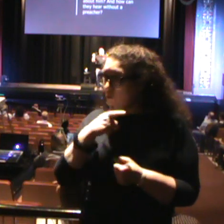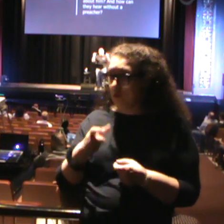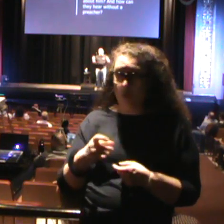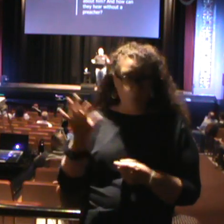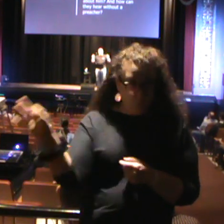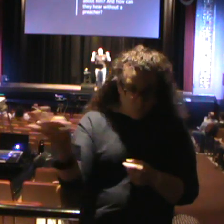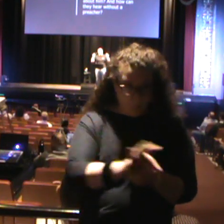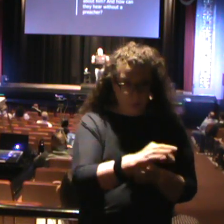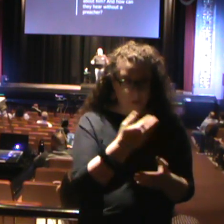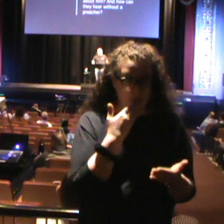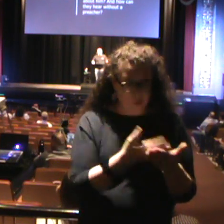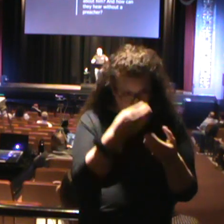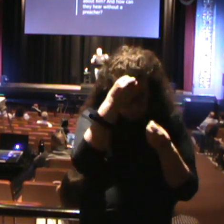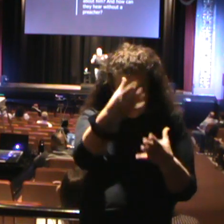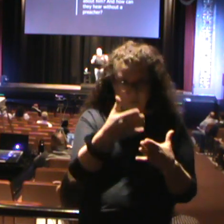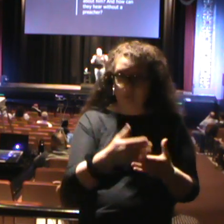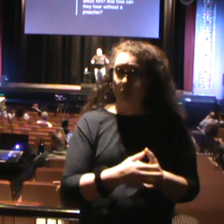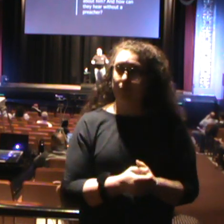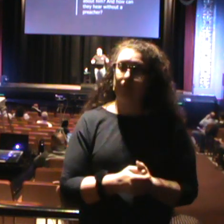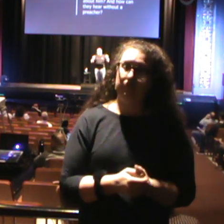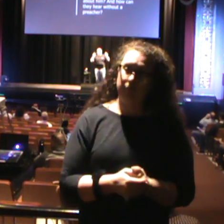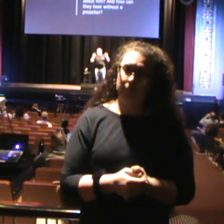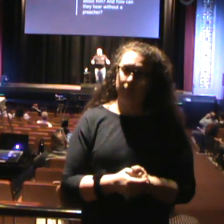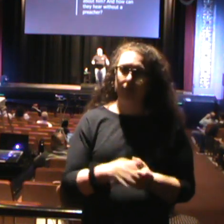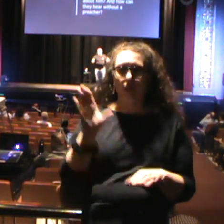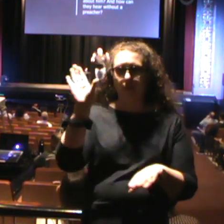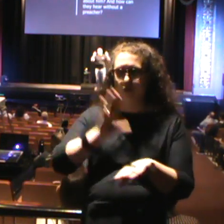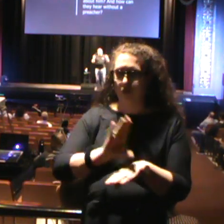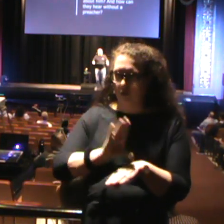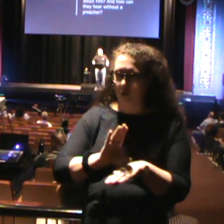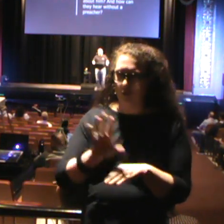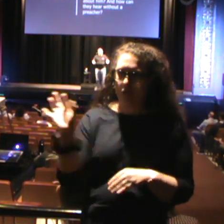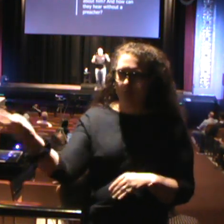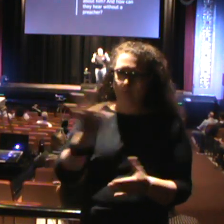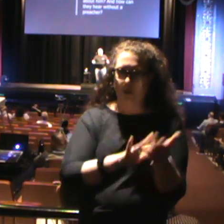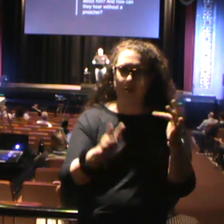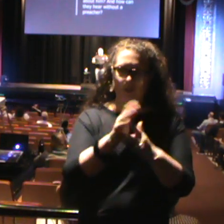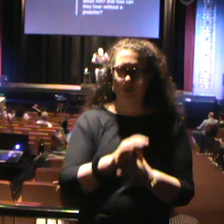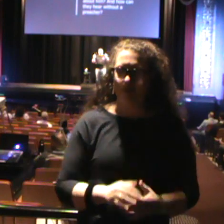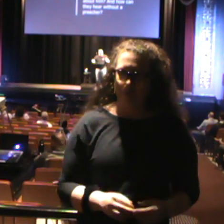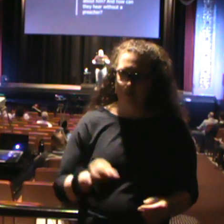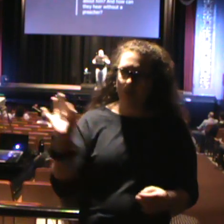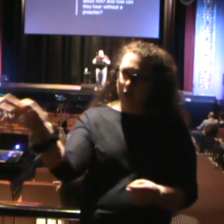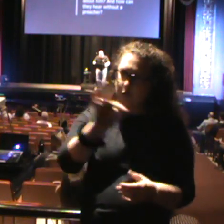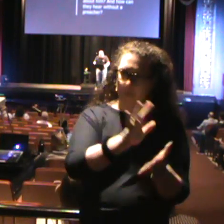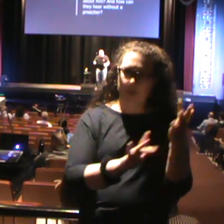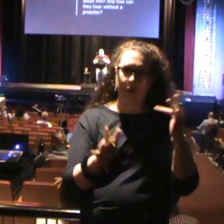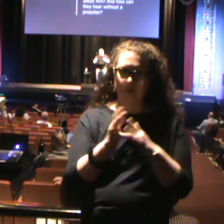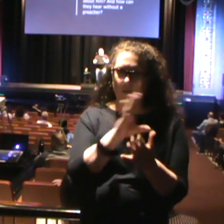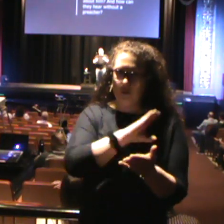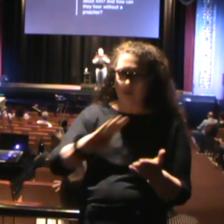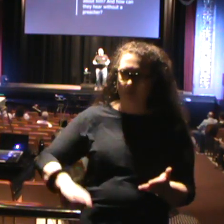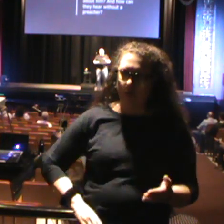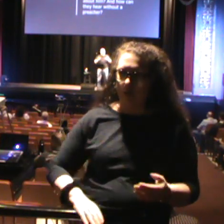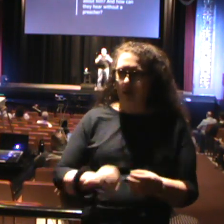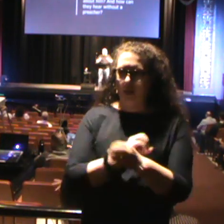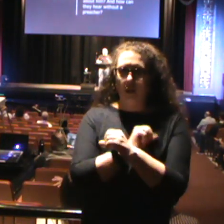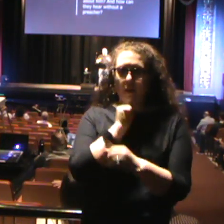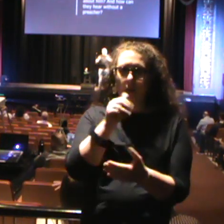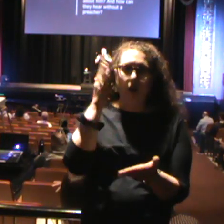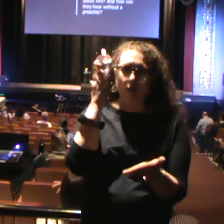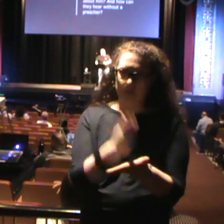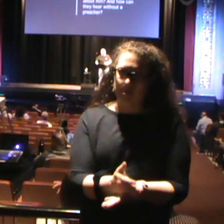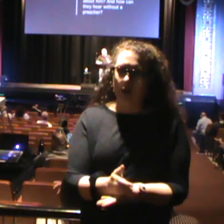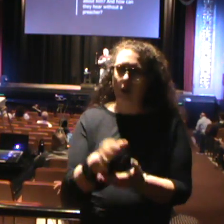preach the good news. Church, preach Jesus. Preach Jesus Christ. Never stop